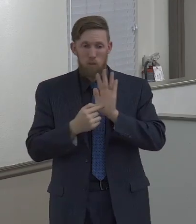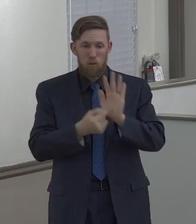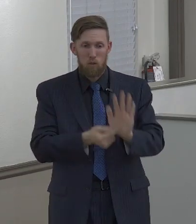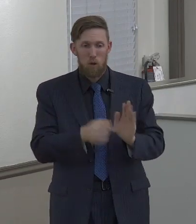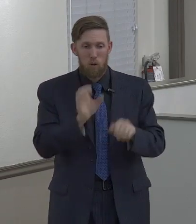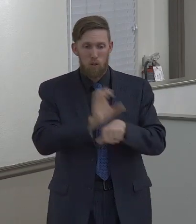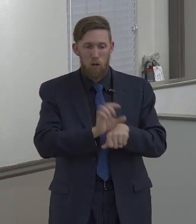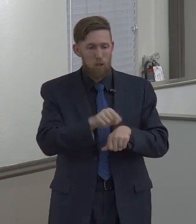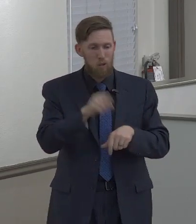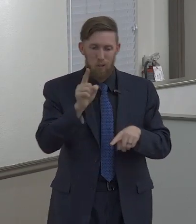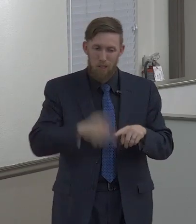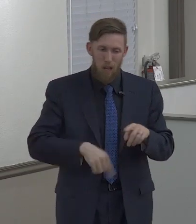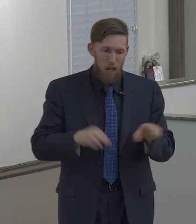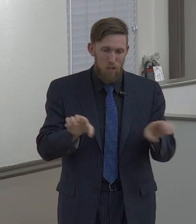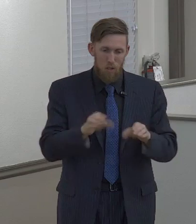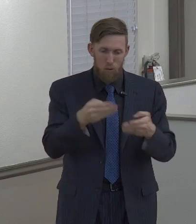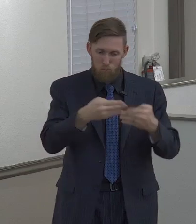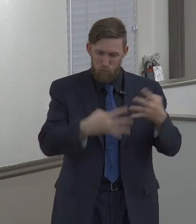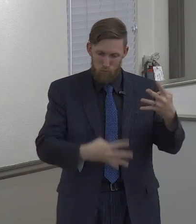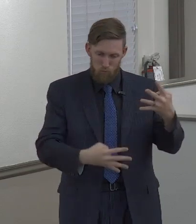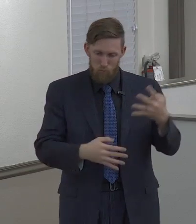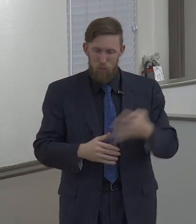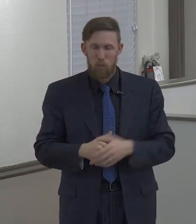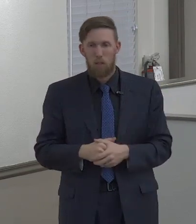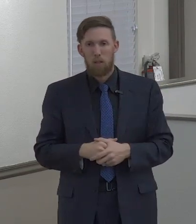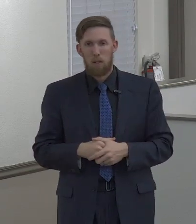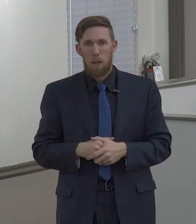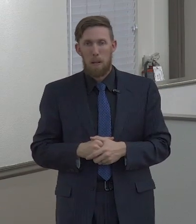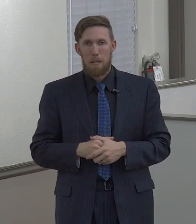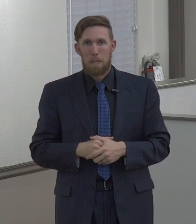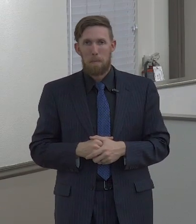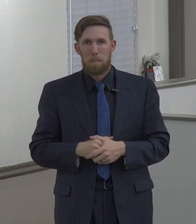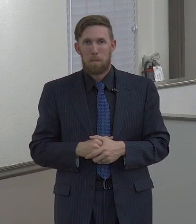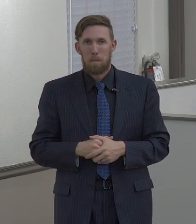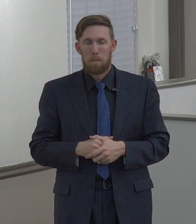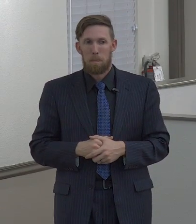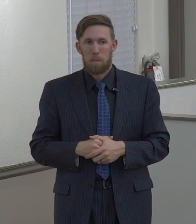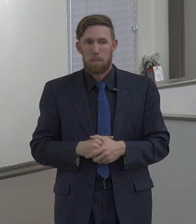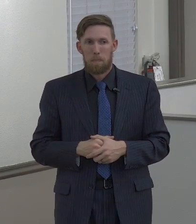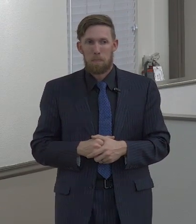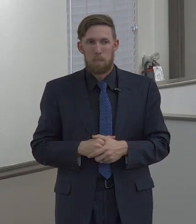this to a church. If I'm right,